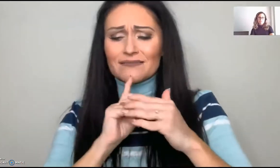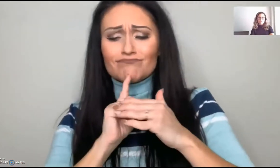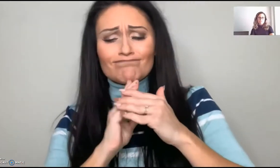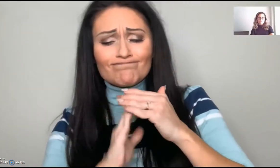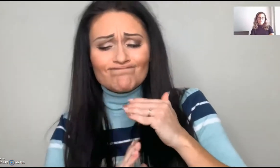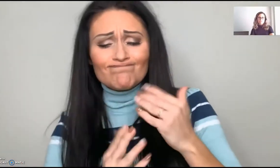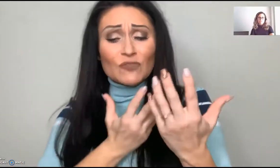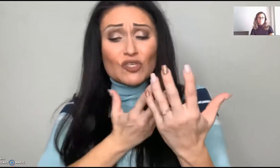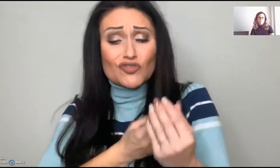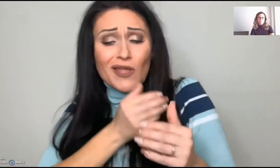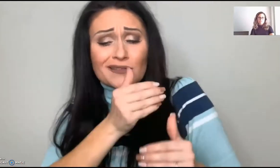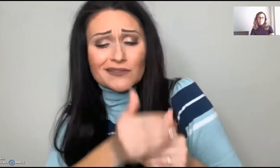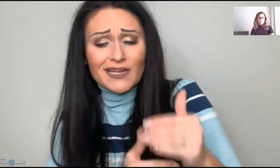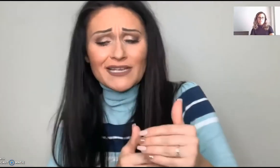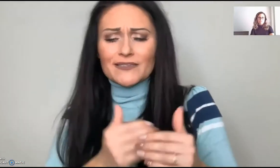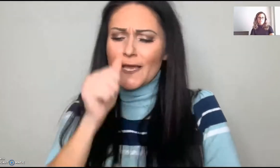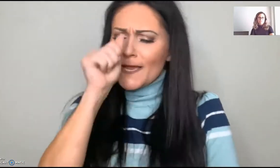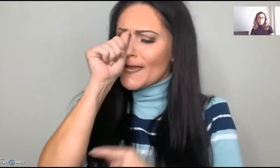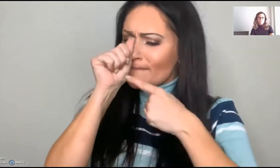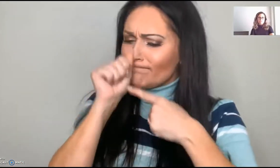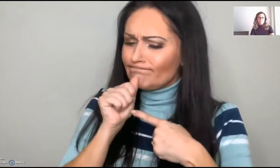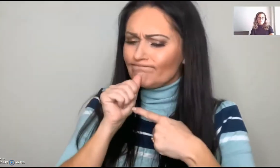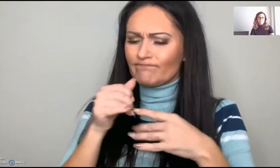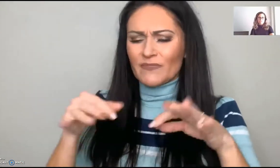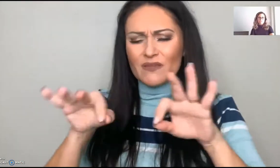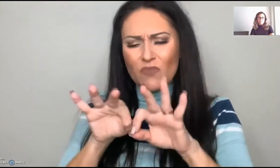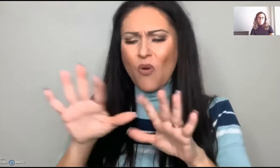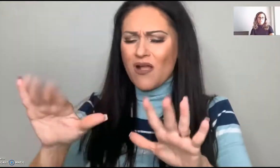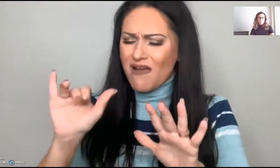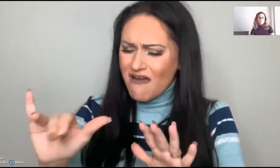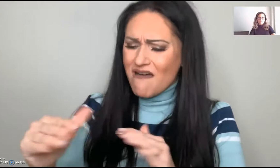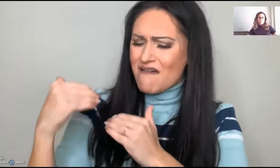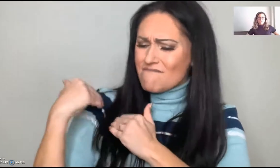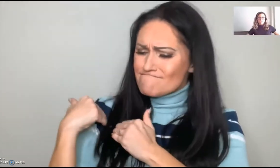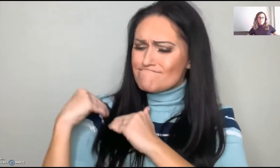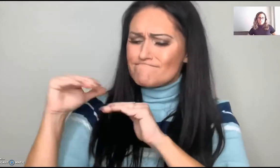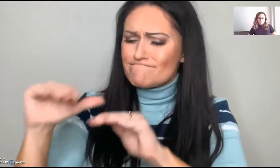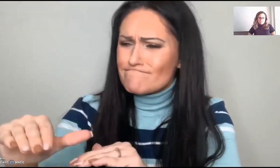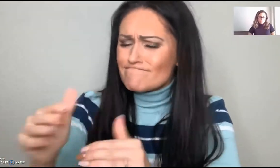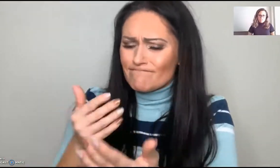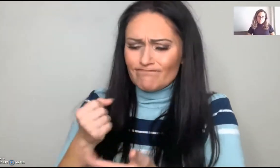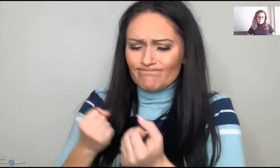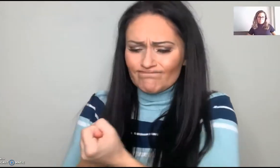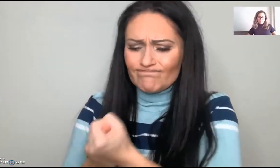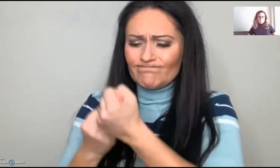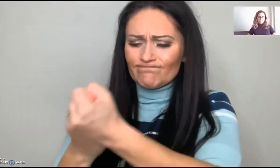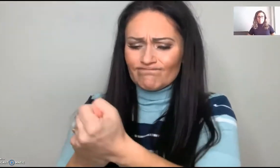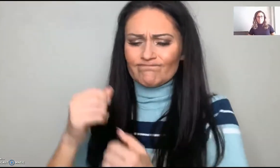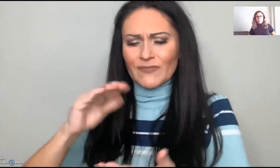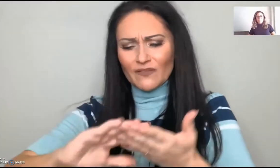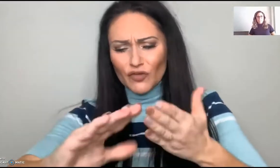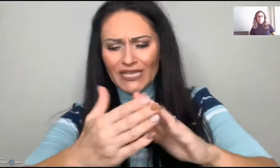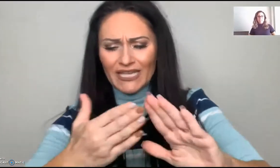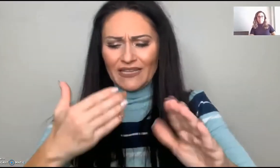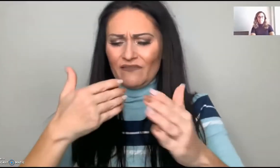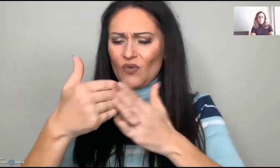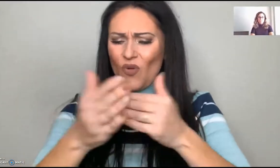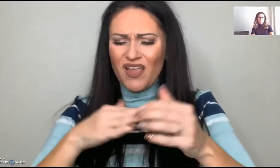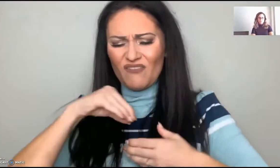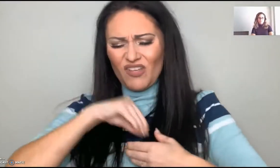is precious for the support of the